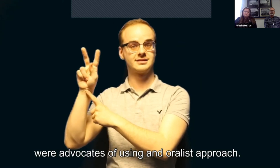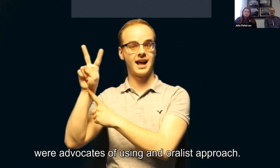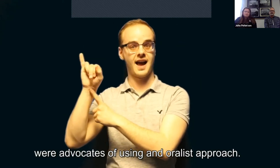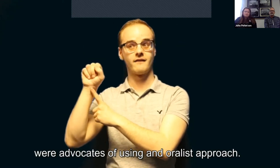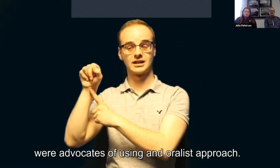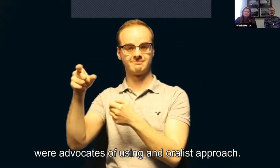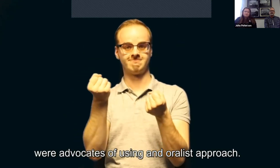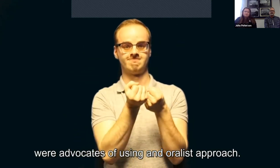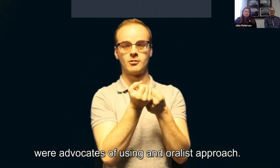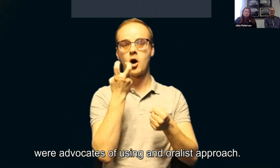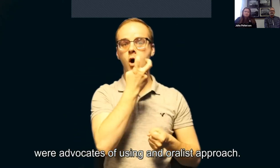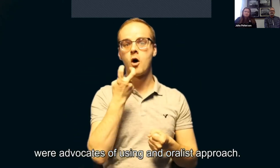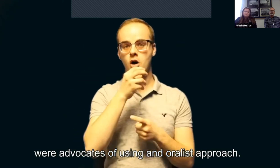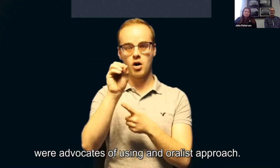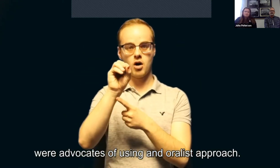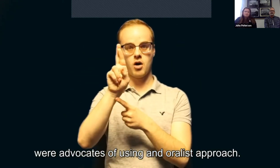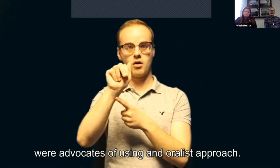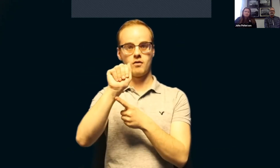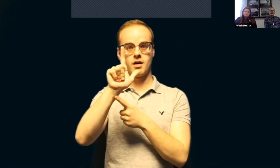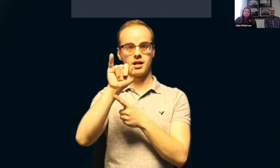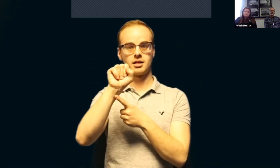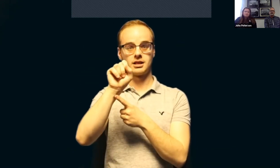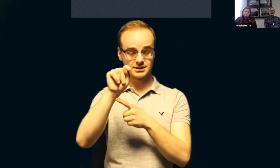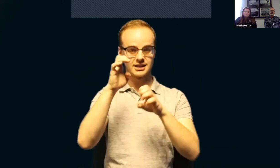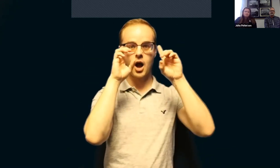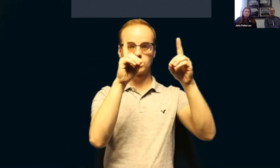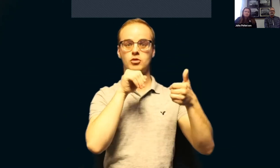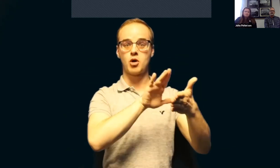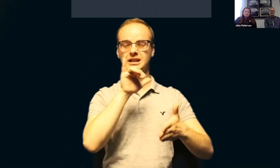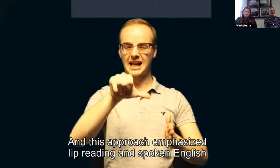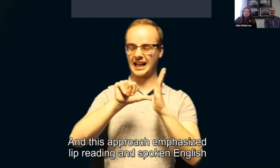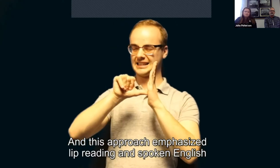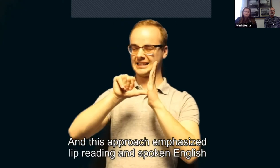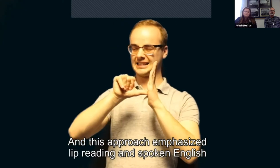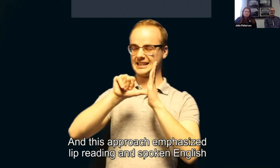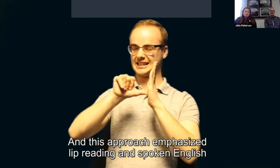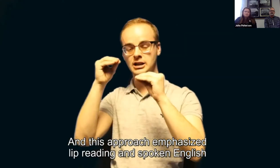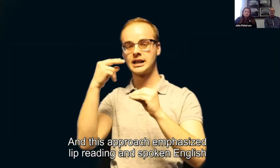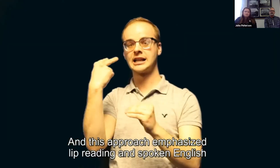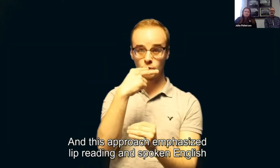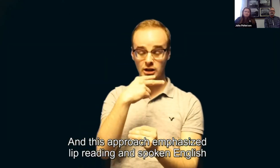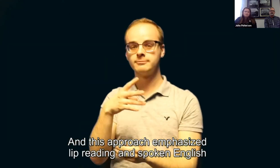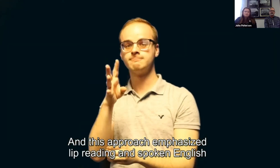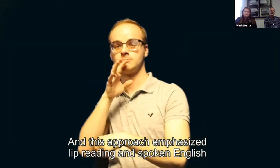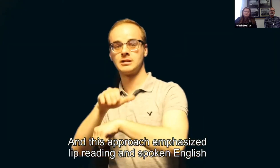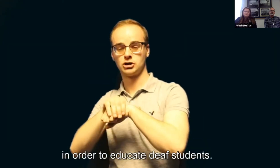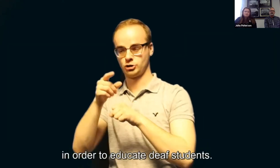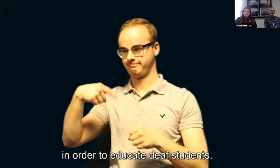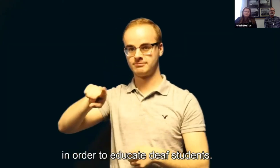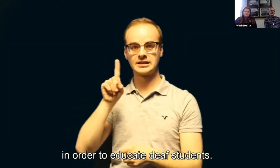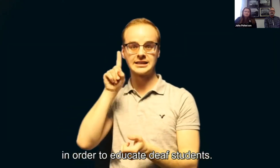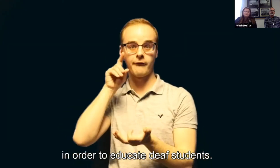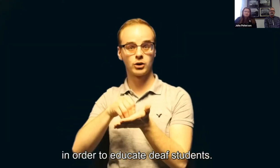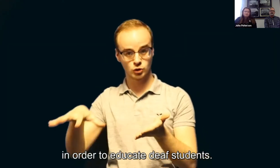were advocates of using an oralist approach. And this approach emphasized lip reading and spoken English